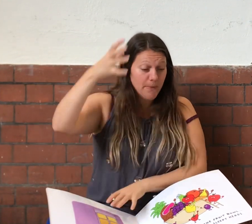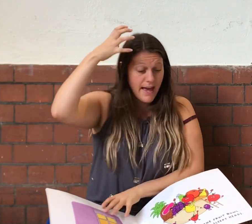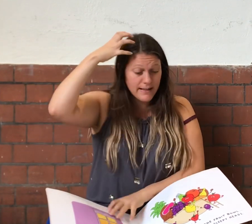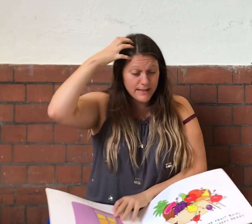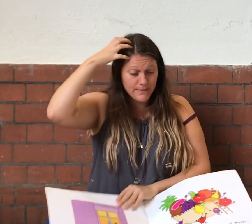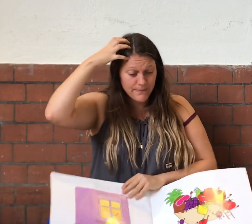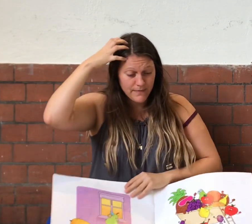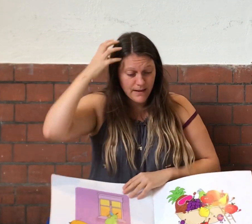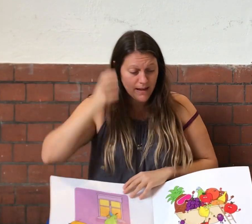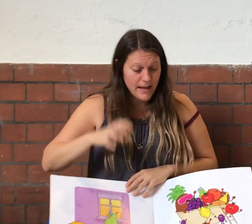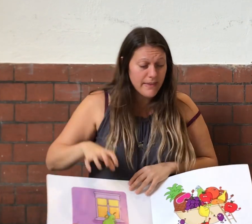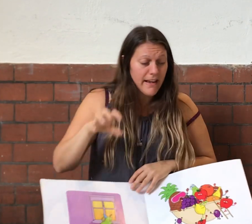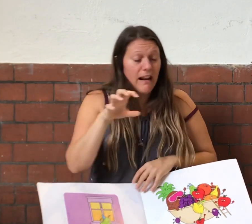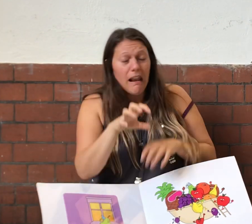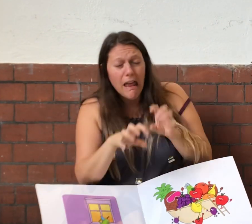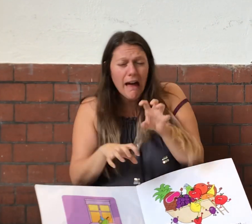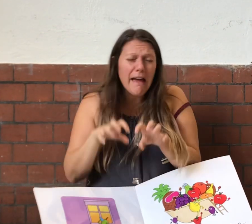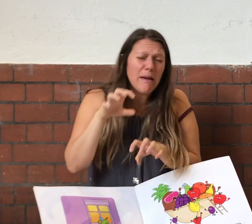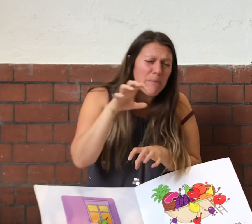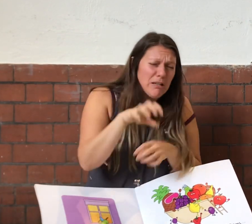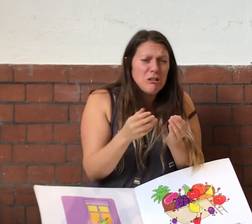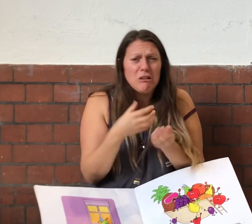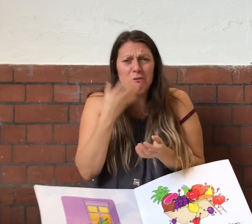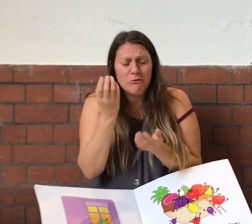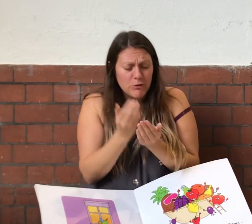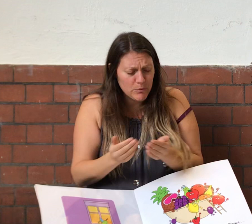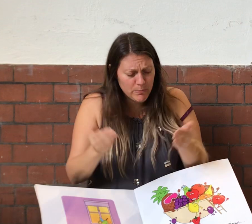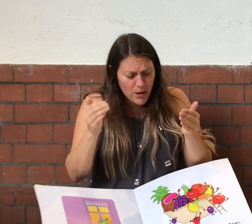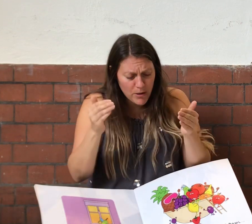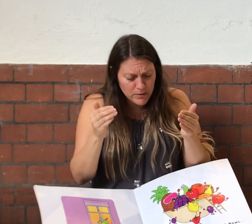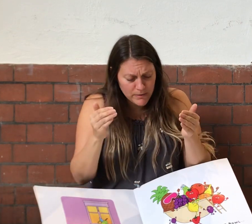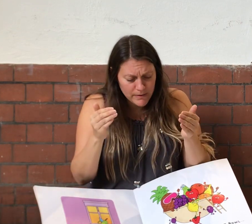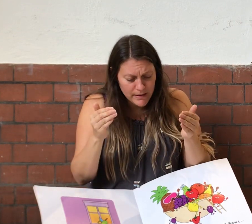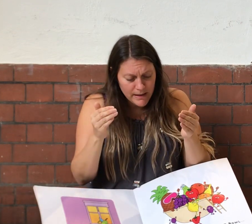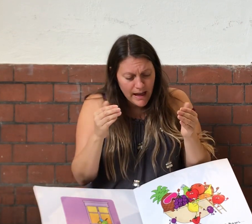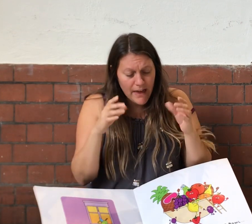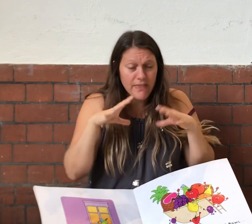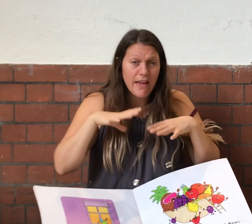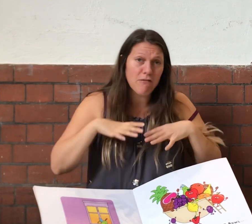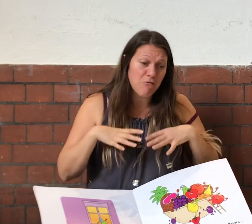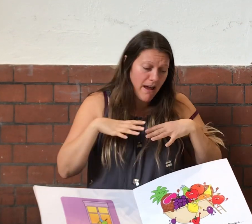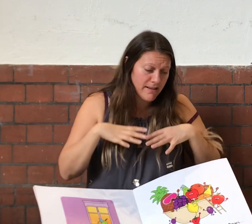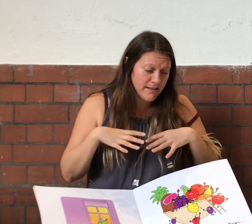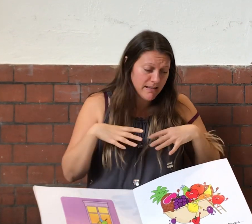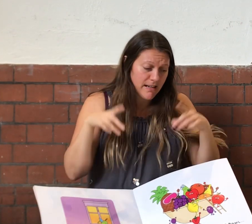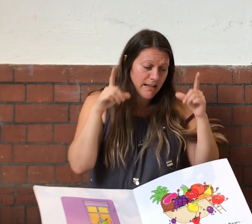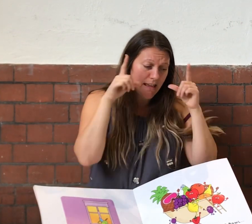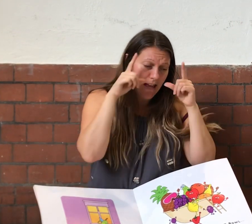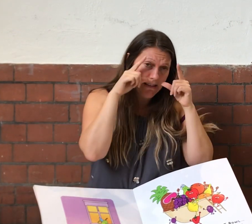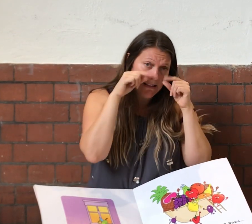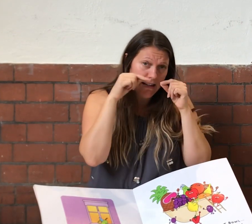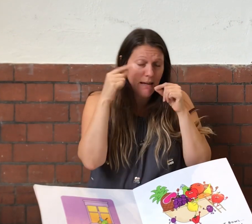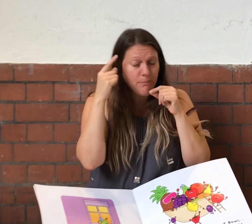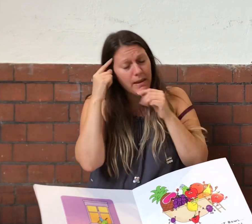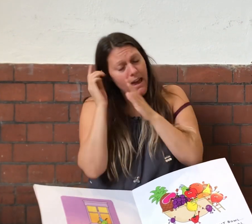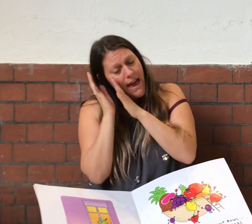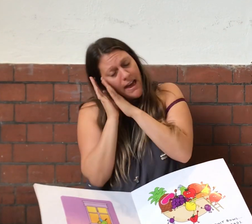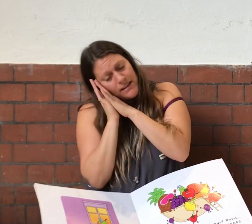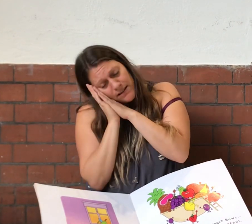bed. They climb into the fruit bowl and they rest their sleepy heads.